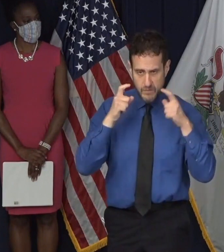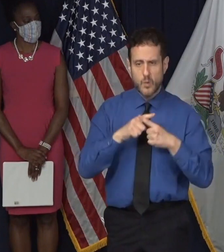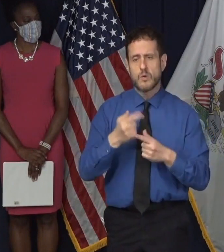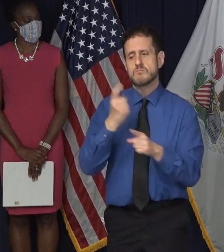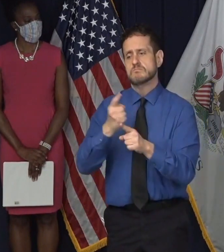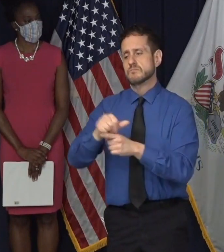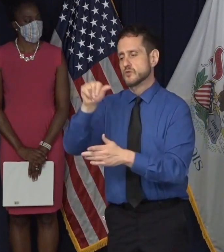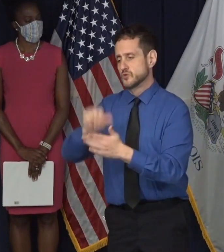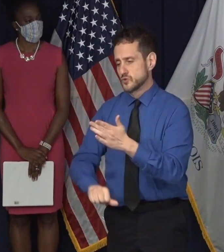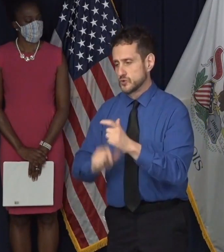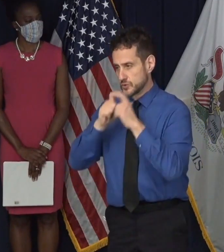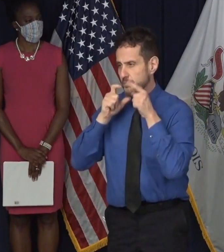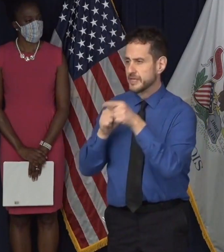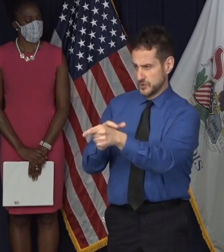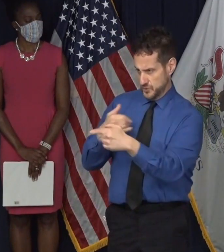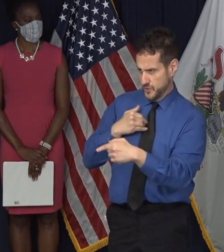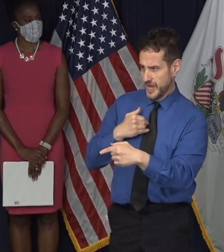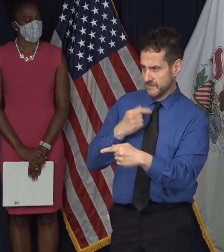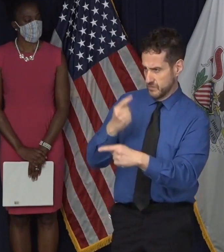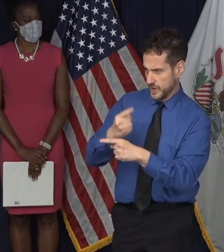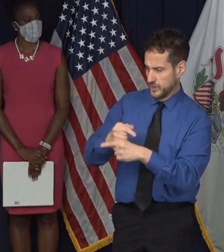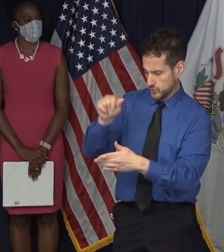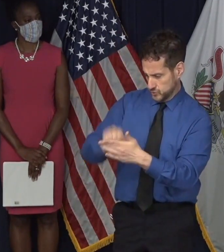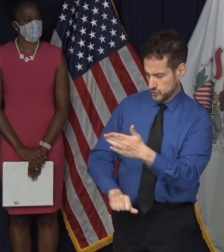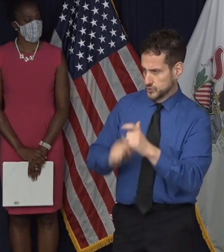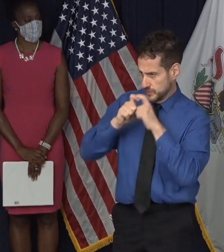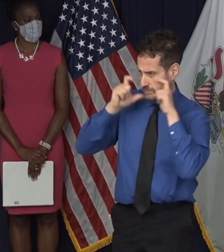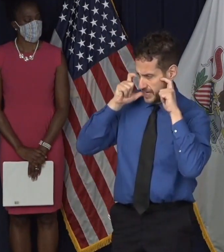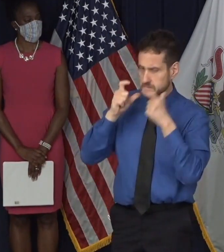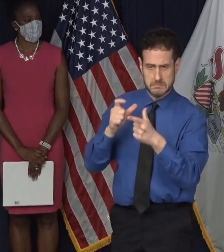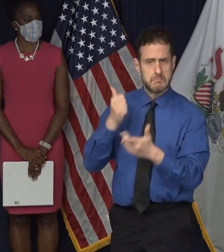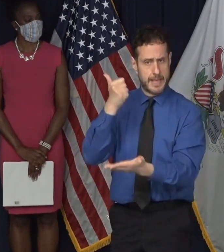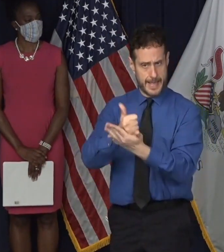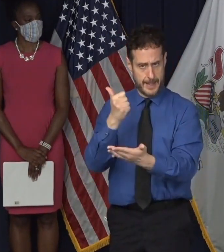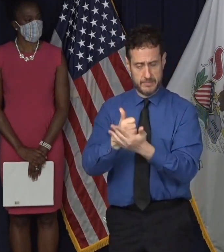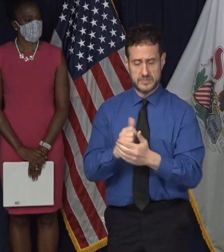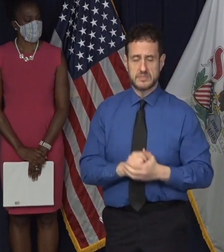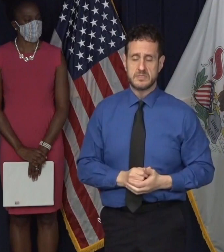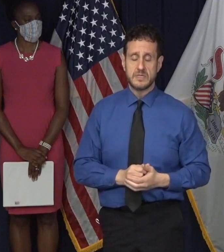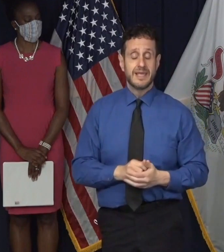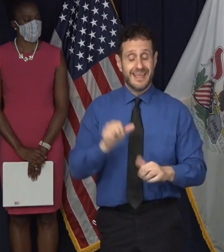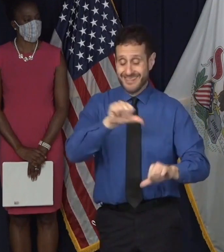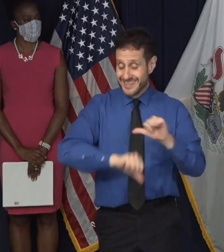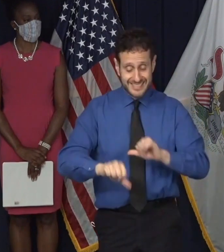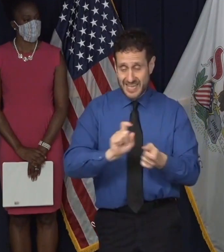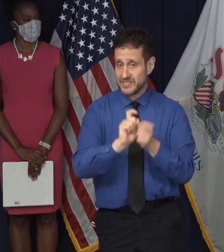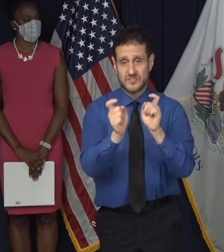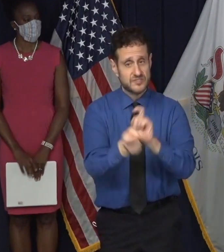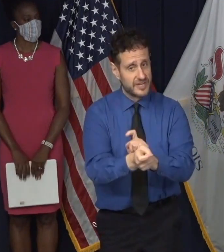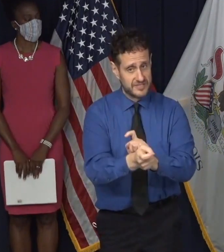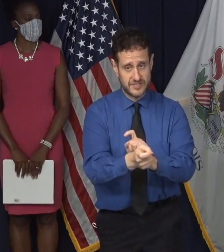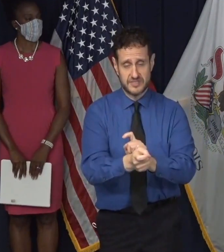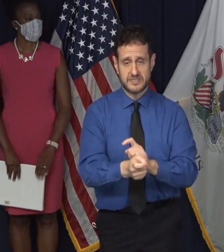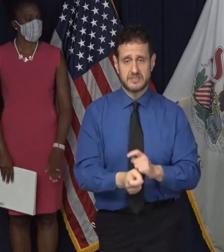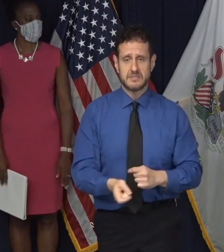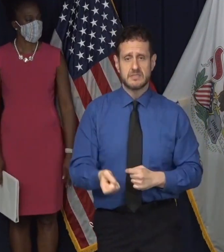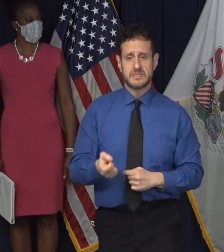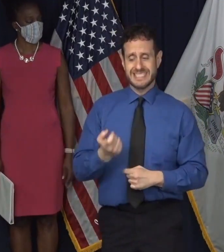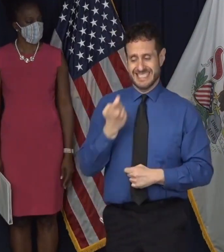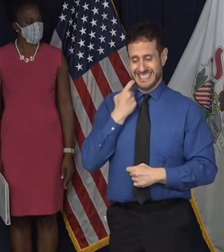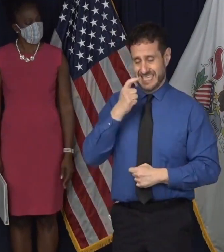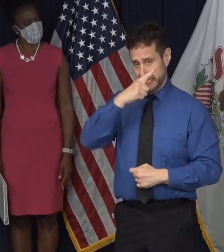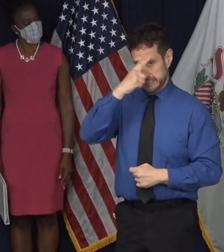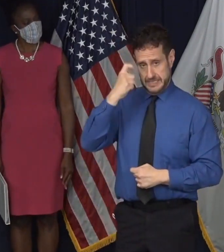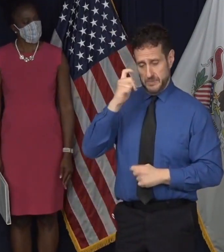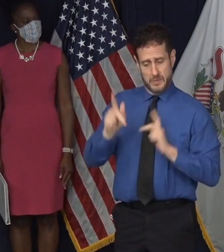as you're wearing Craig. Um, so this is evolving, there's no doubt about it. And there've been changes and there was a, not an understanding over the summer